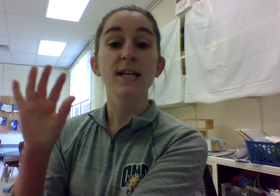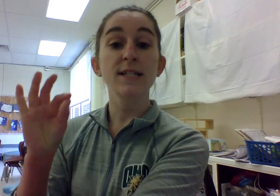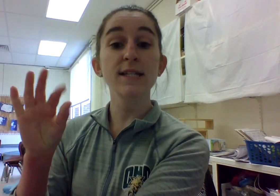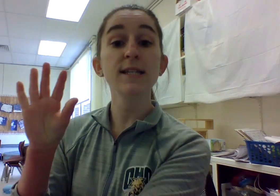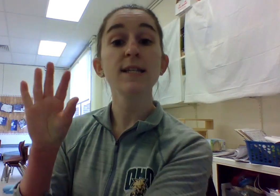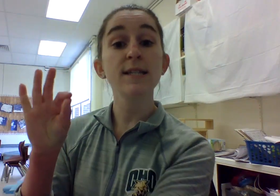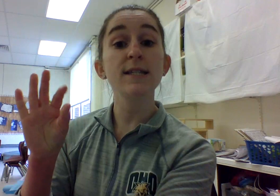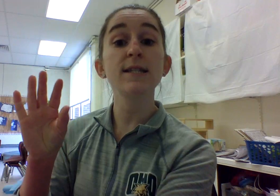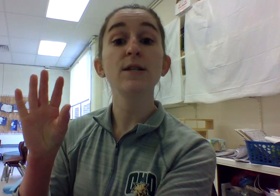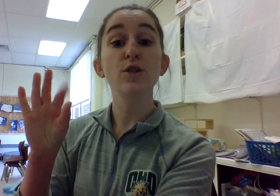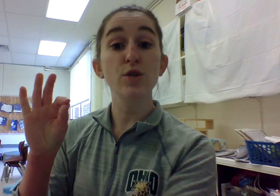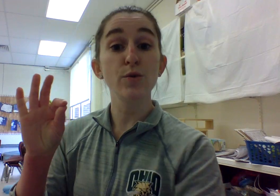Zuh, zuh, zoo.